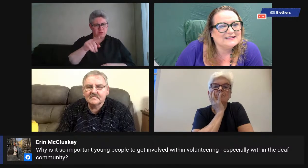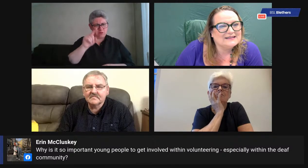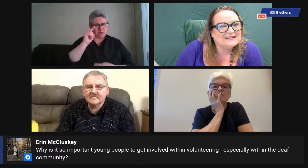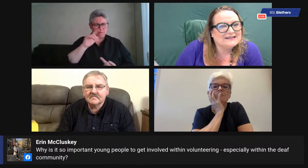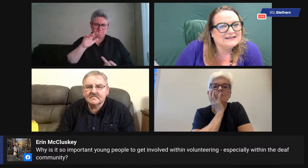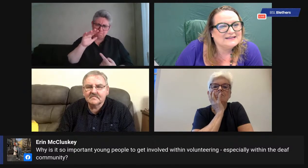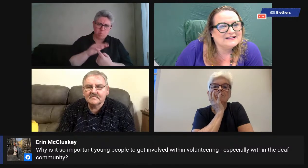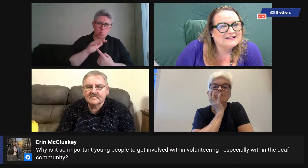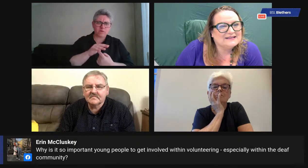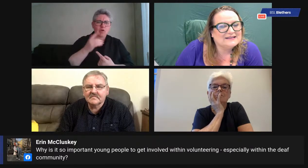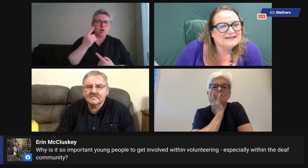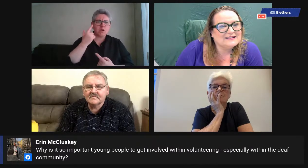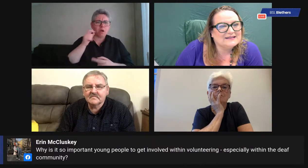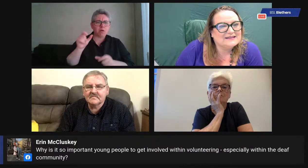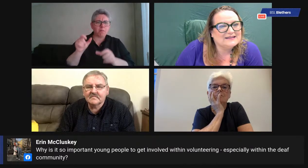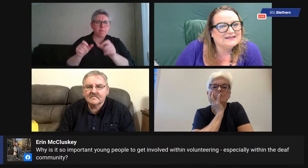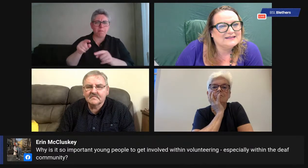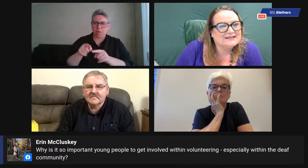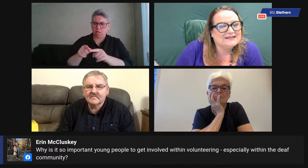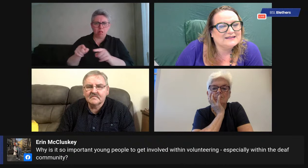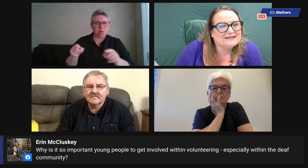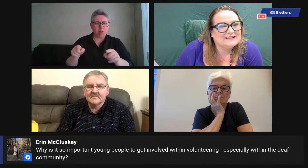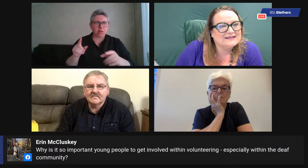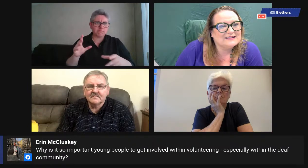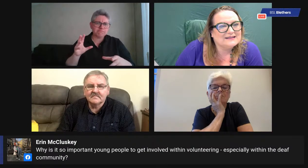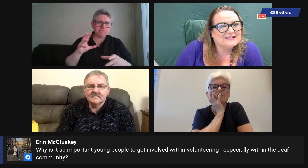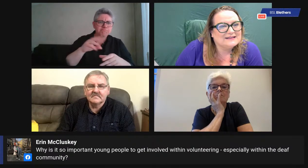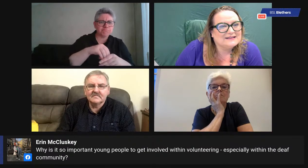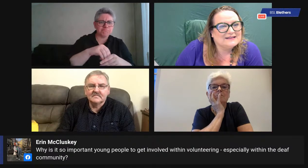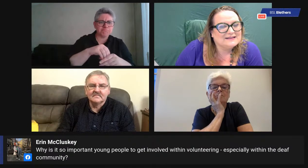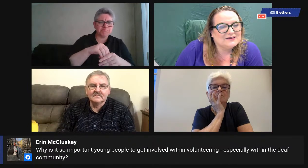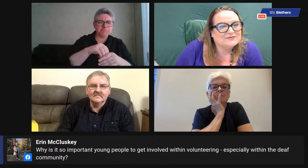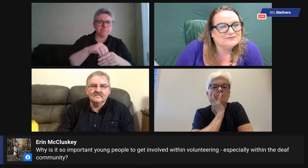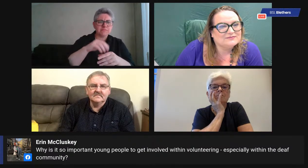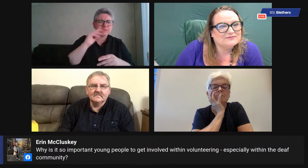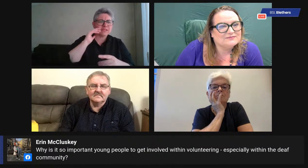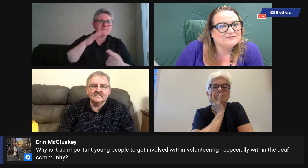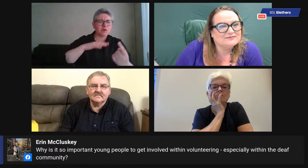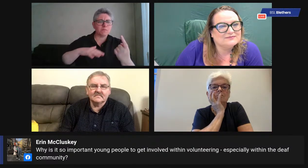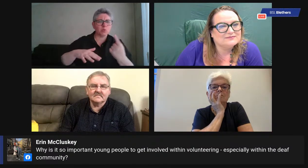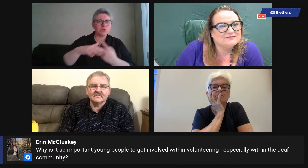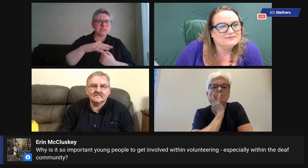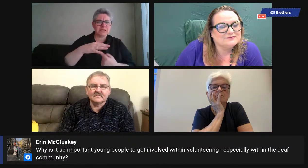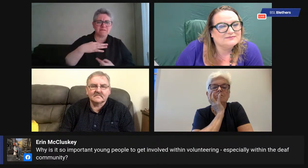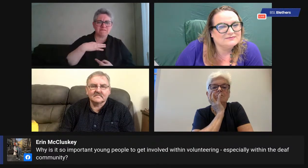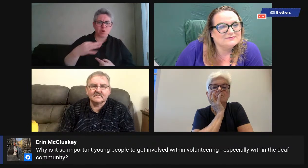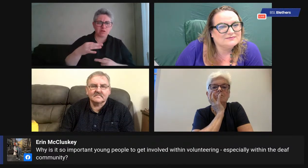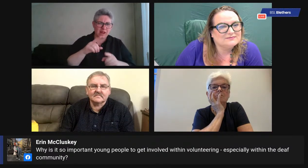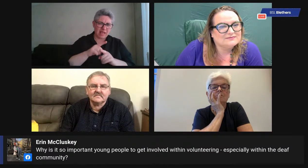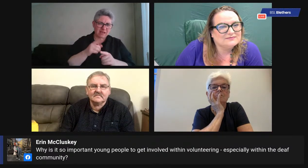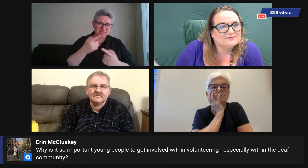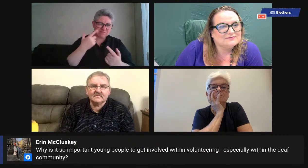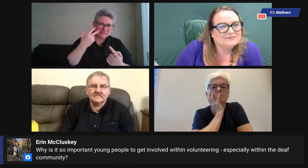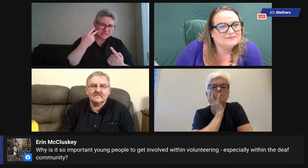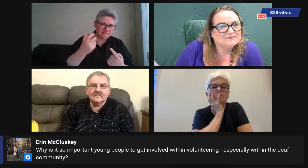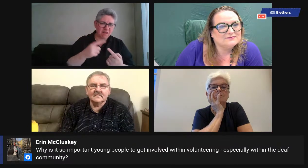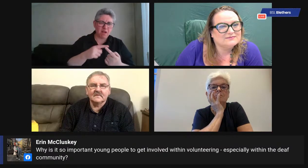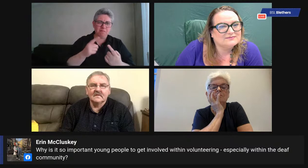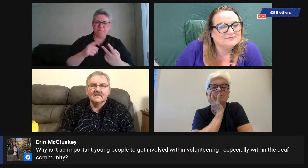for young people to get involved with volunteering, especially within the deaf community? Why is it so important